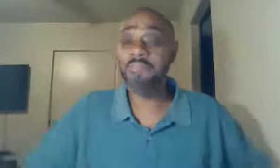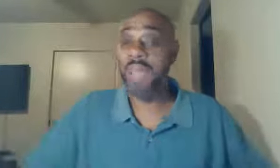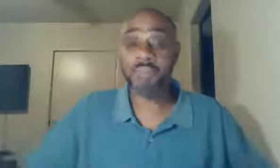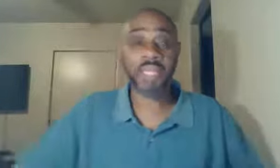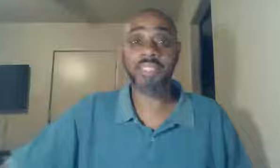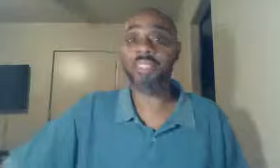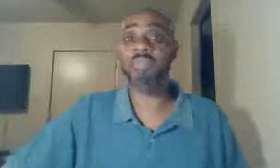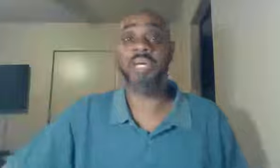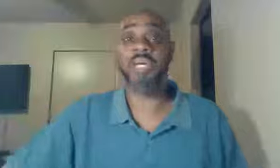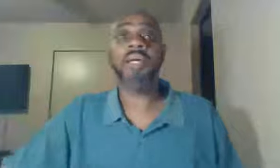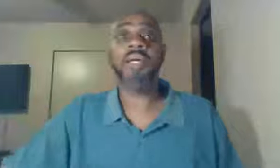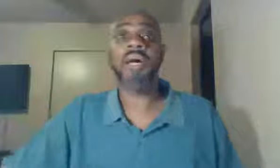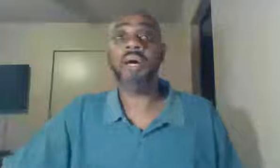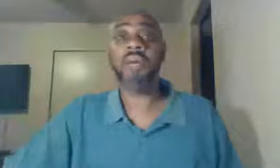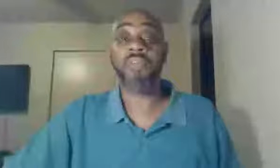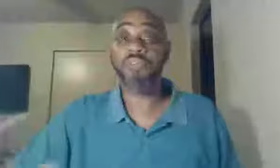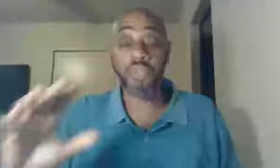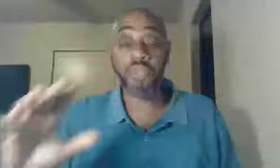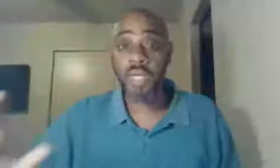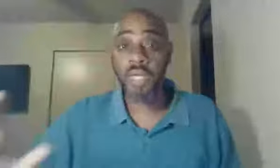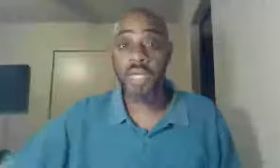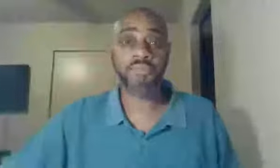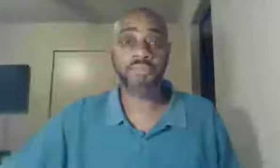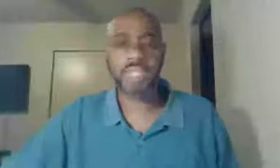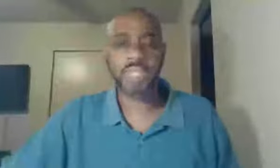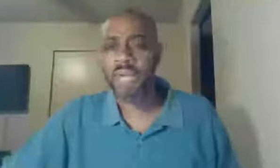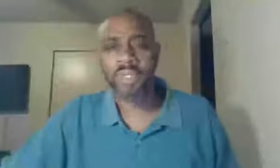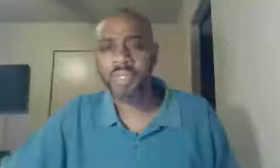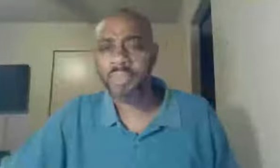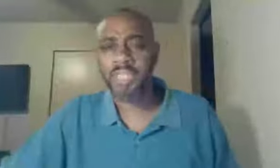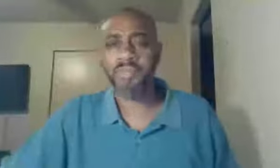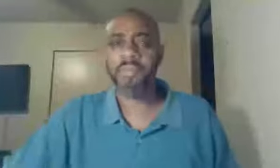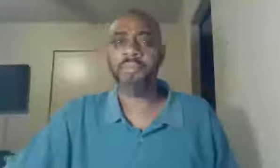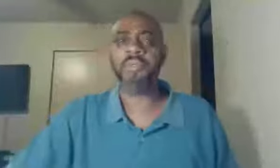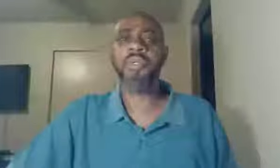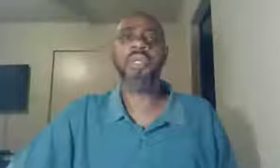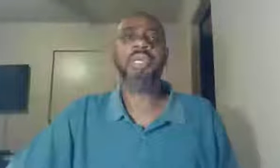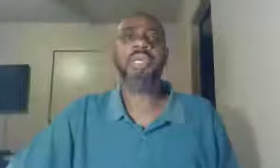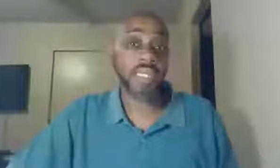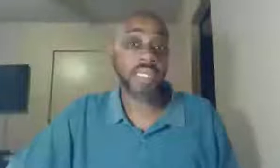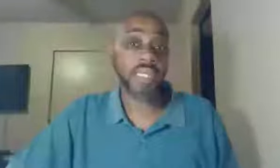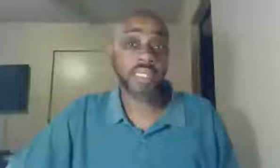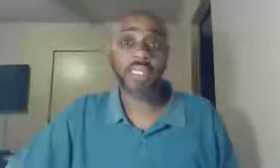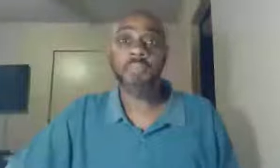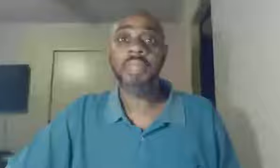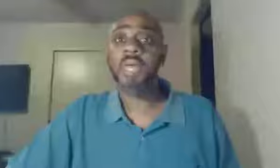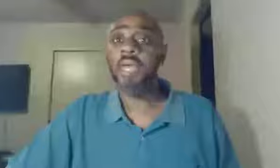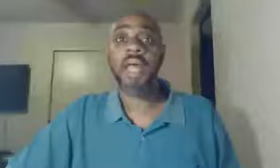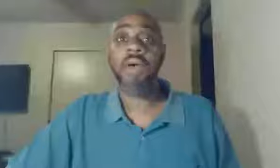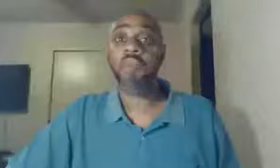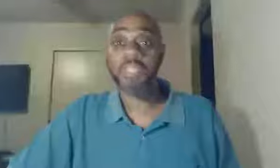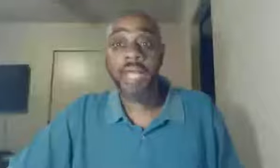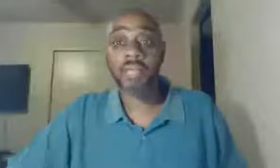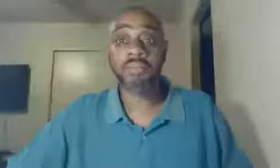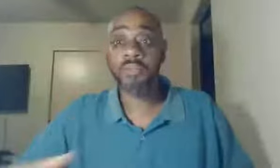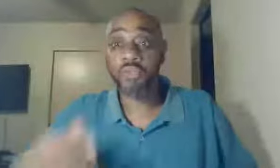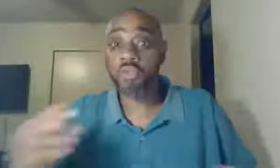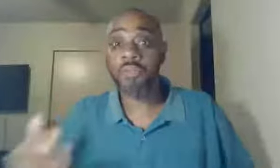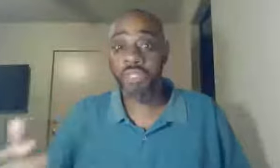didn't baptize anybody, but a few, a handful, and I don't even completely remember, if any, and I was not cruelly